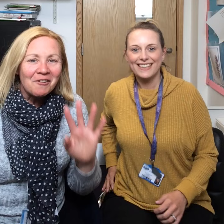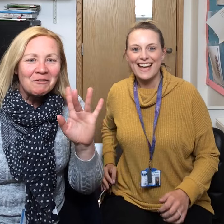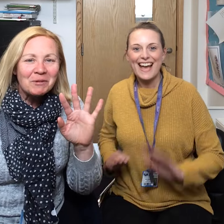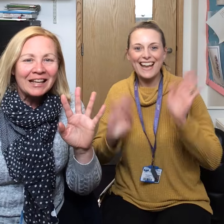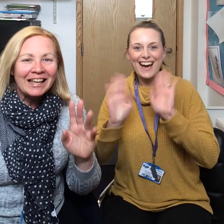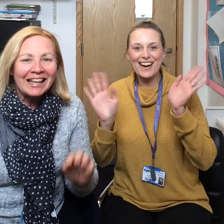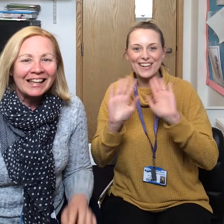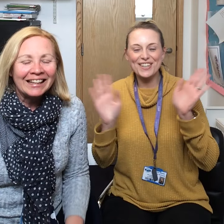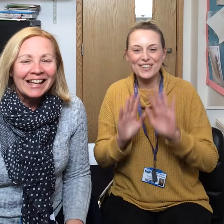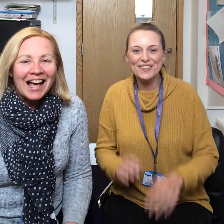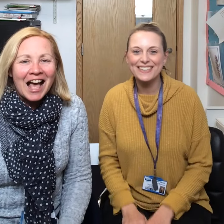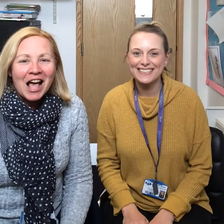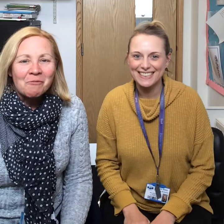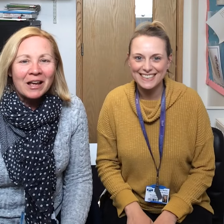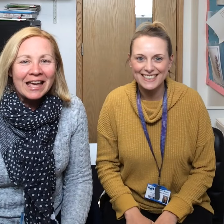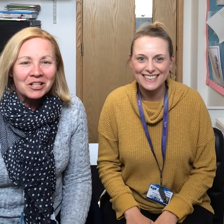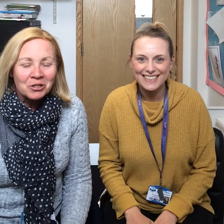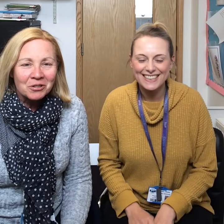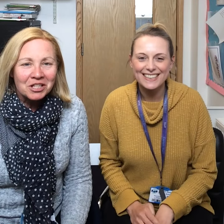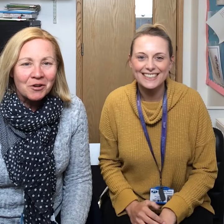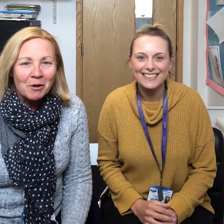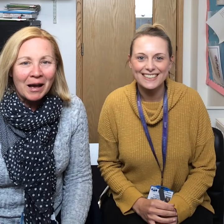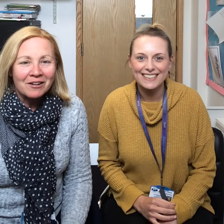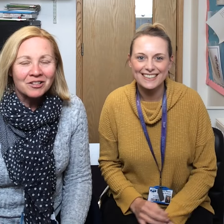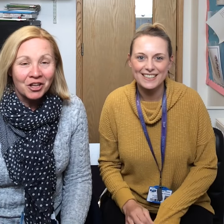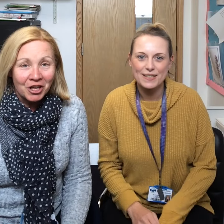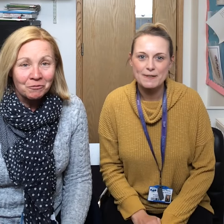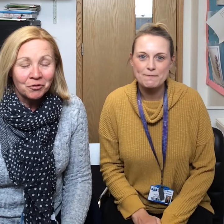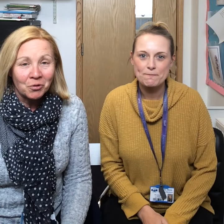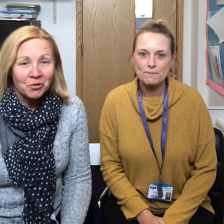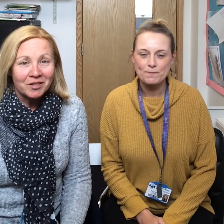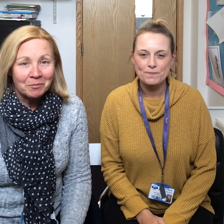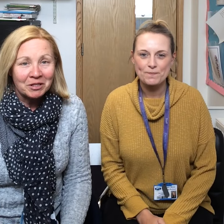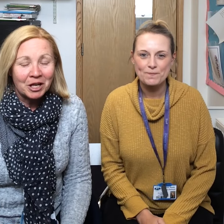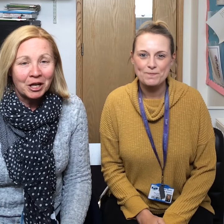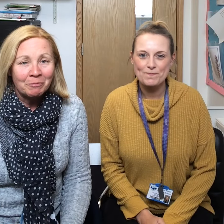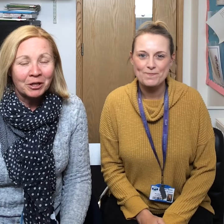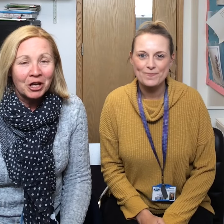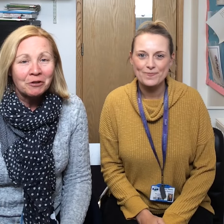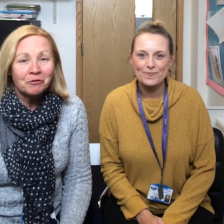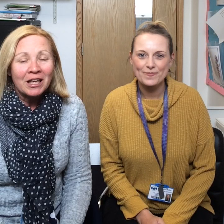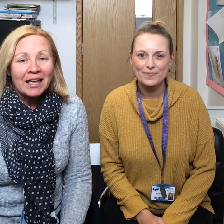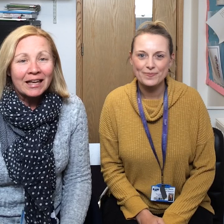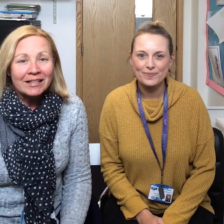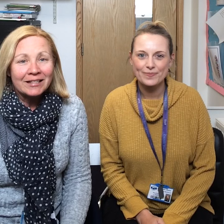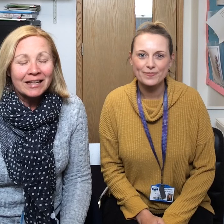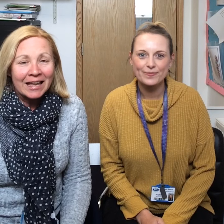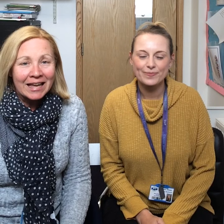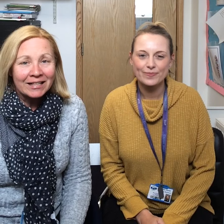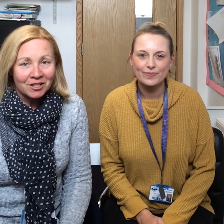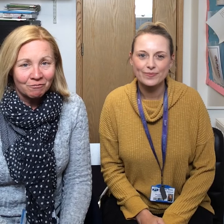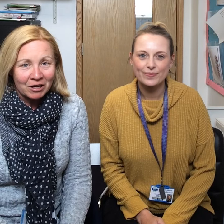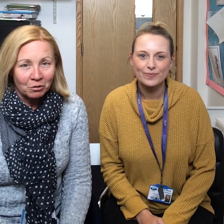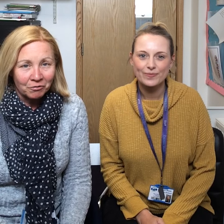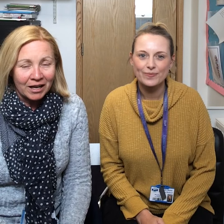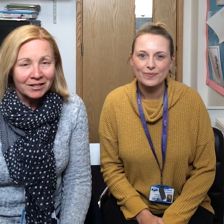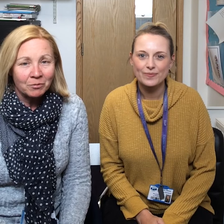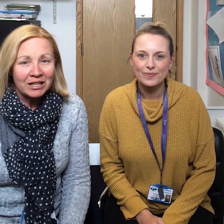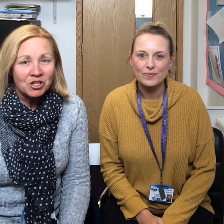Hello everybody! We're here to talk to you about CURF for the summer term. CURF is the key instant recall facts that we need